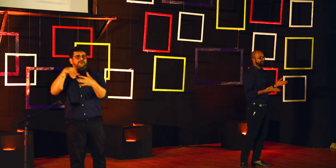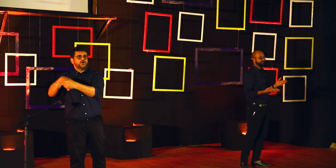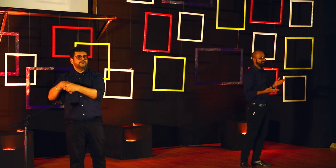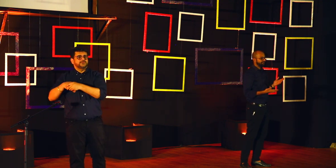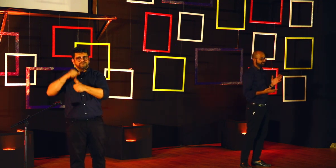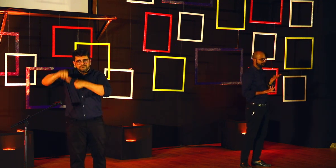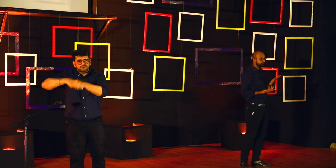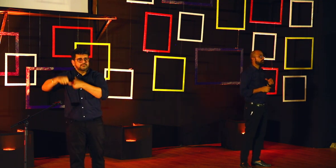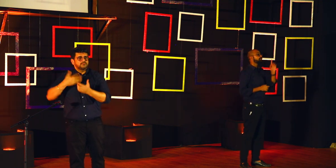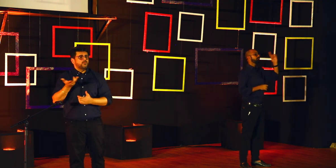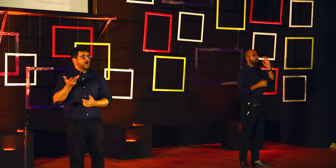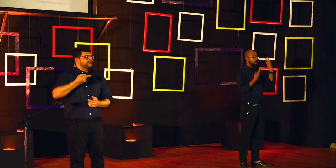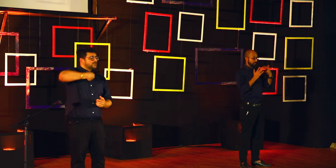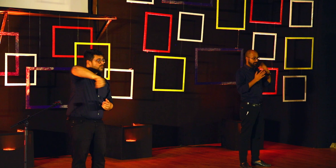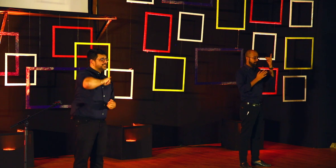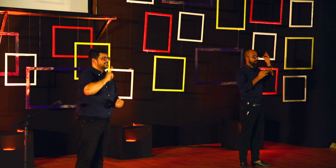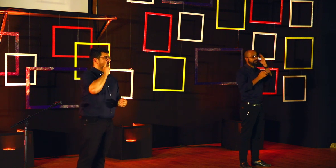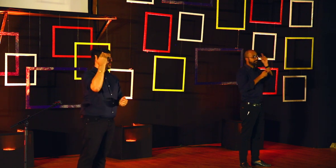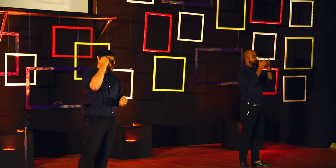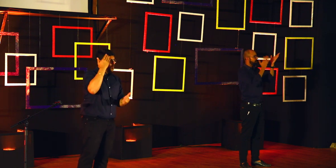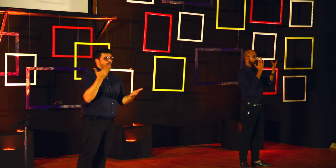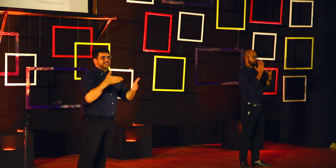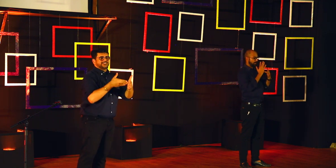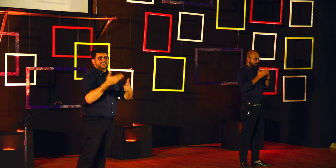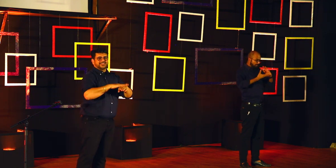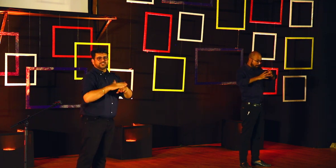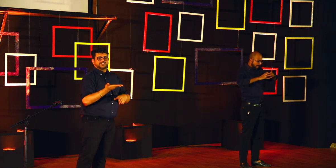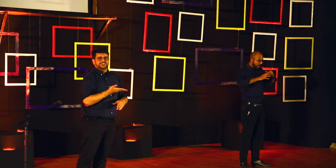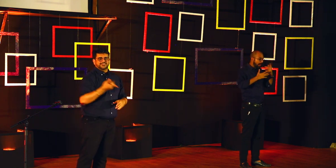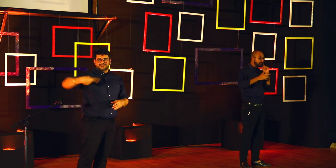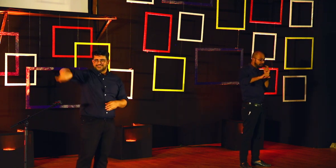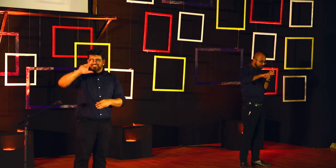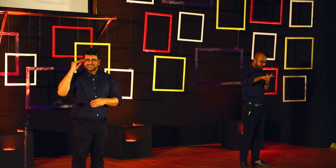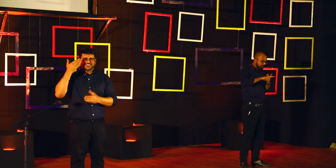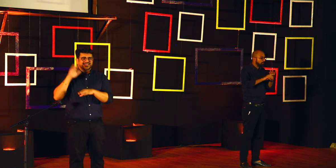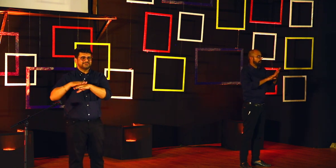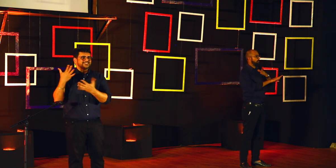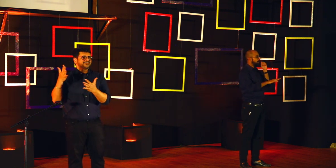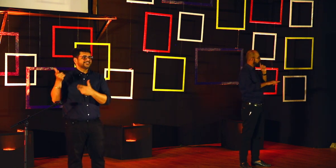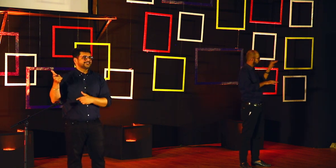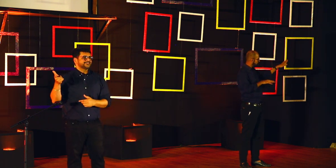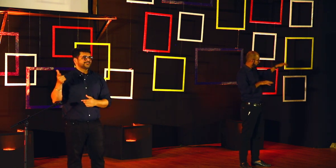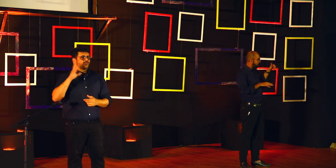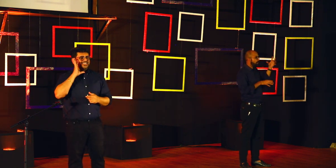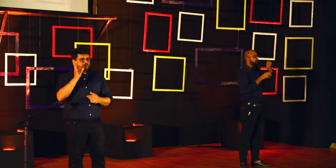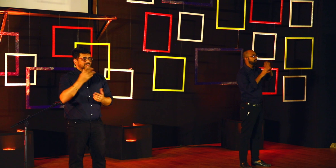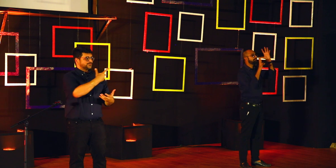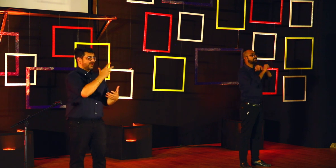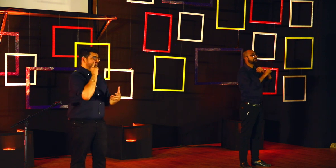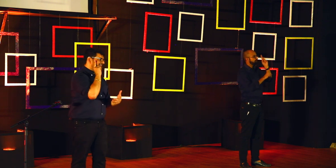us. They don't involve these deaf people in the process. We are the people who are facing these challenges. Won't we know better? Hearing people won't have these challenges.